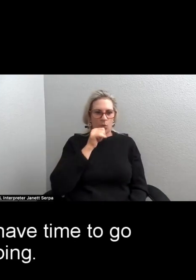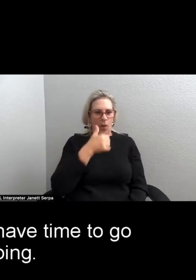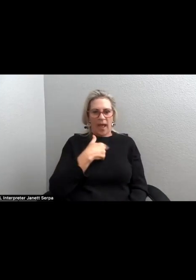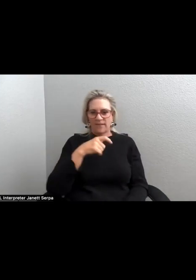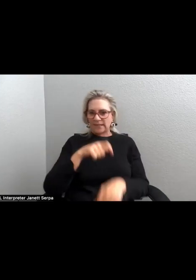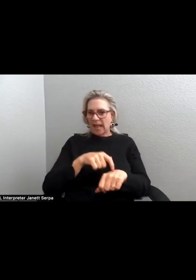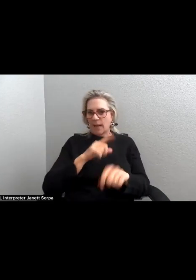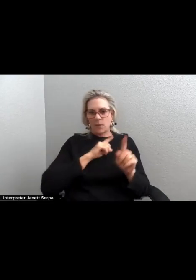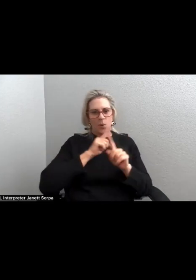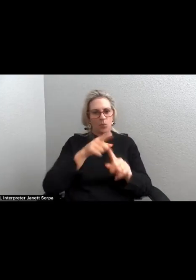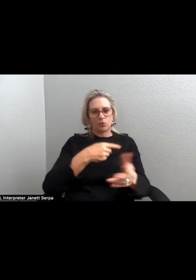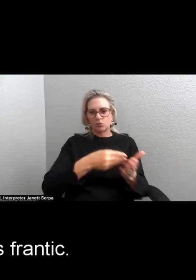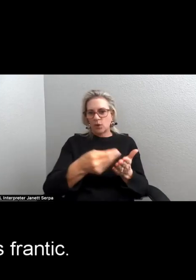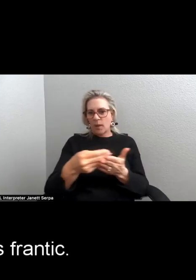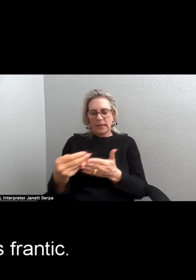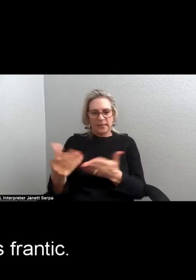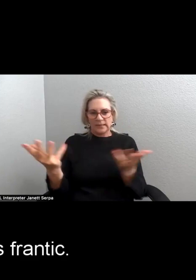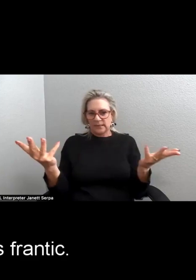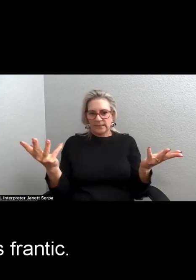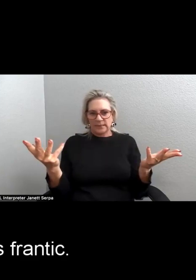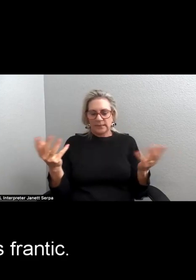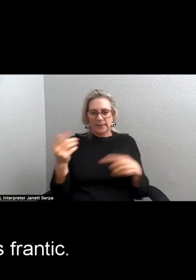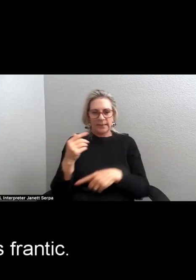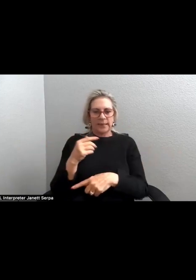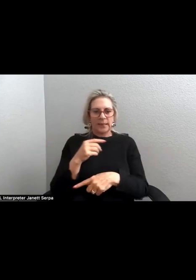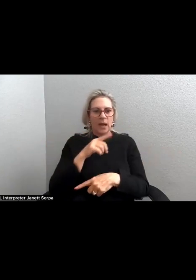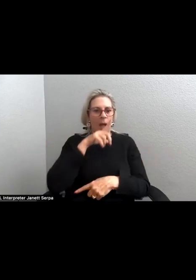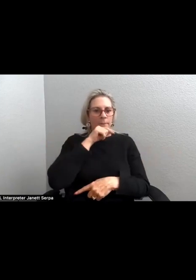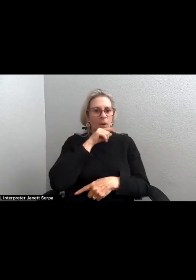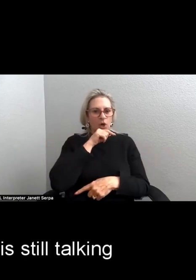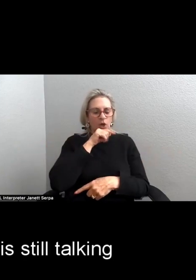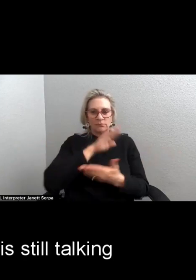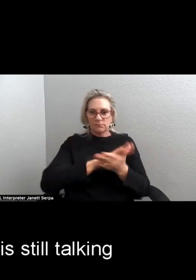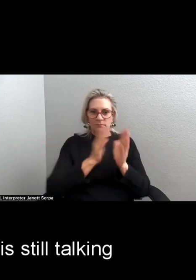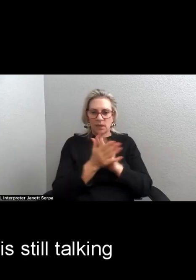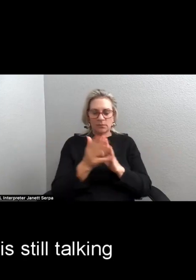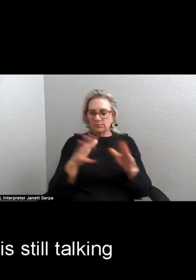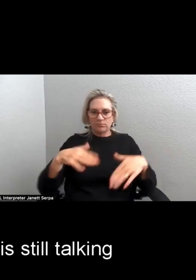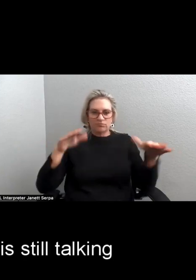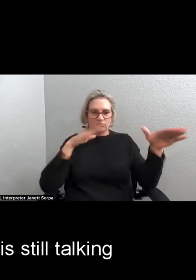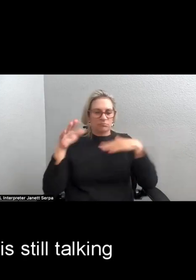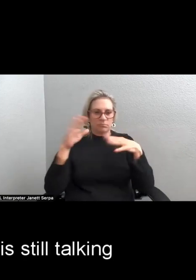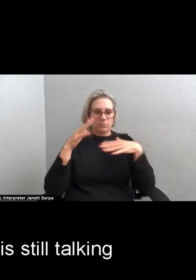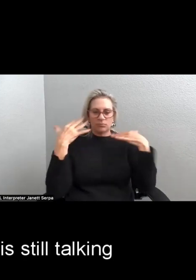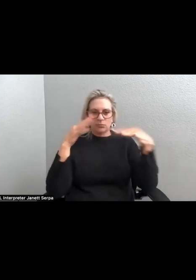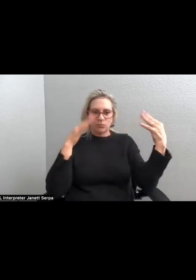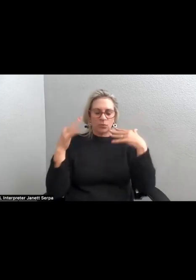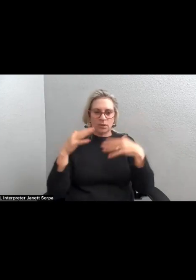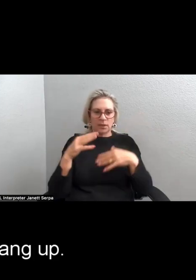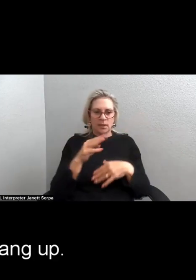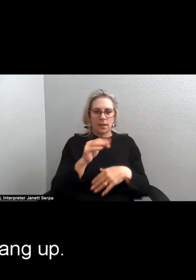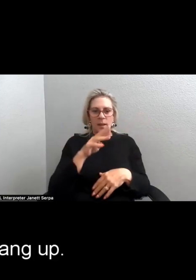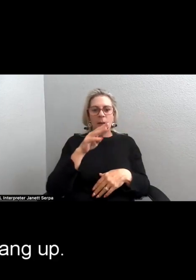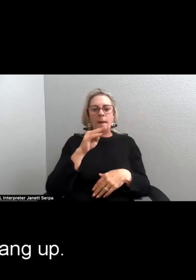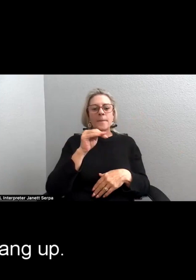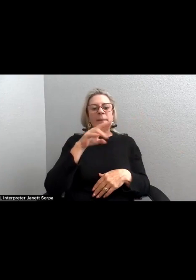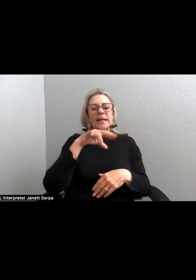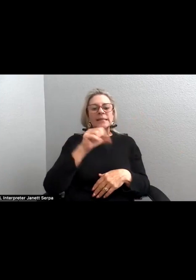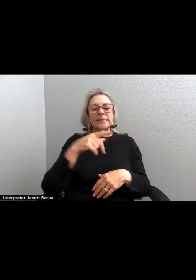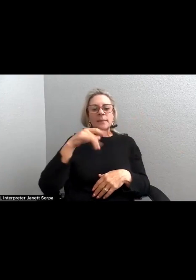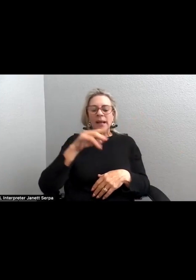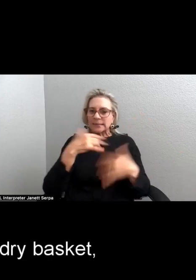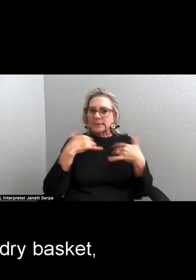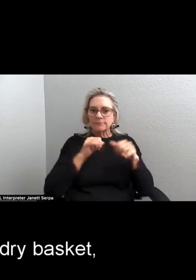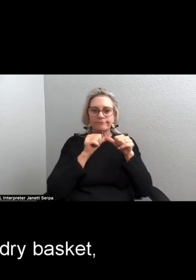shopping. The bird's frantic. Mrs. Pison is still talking when I hang up.